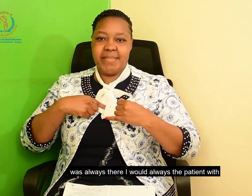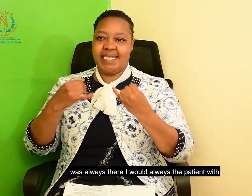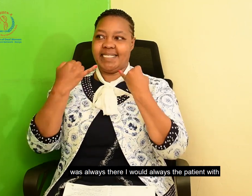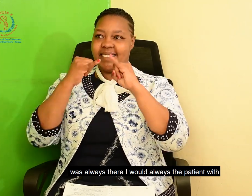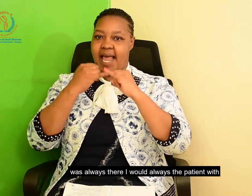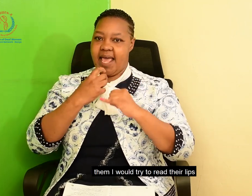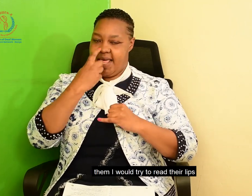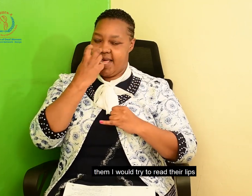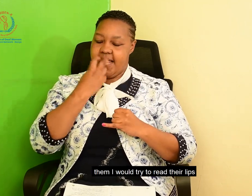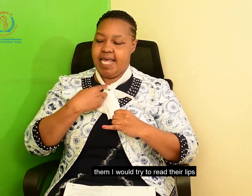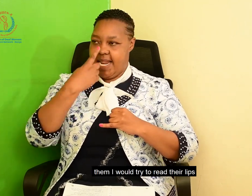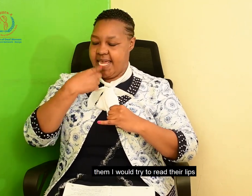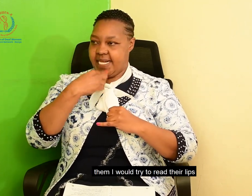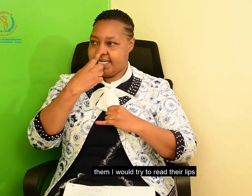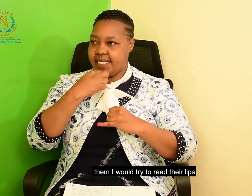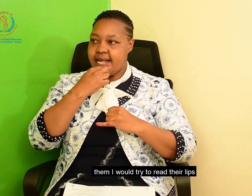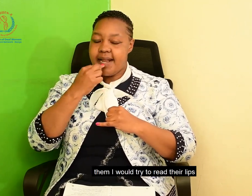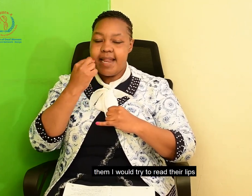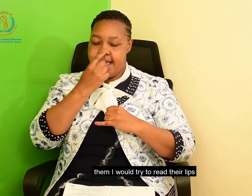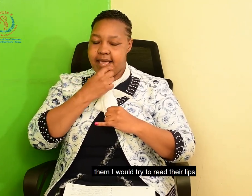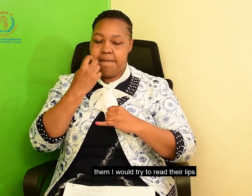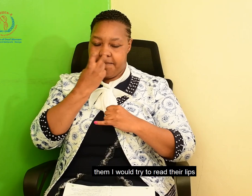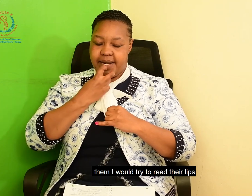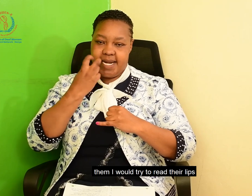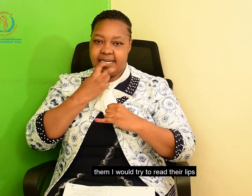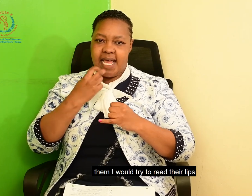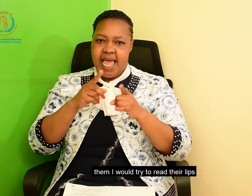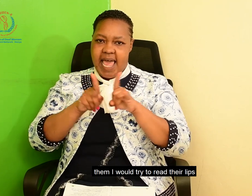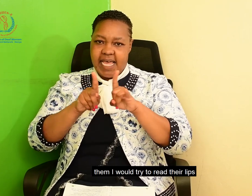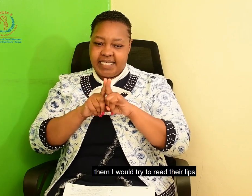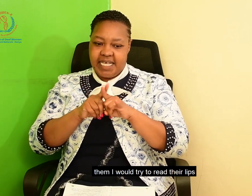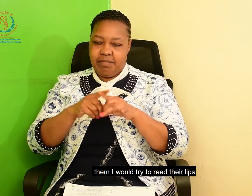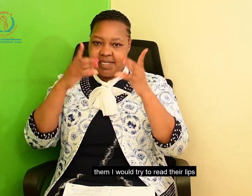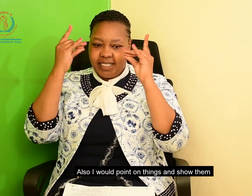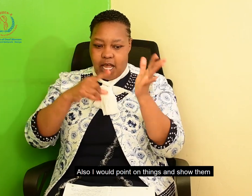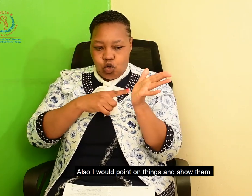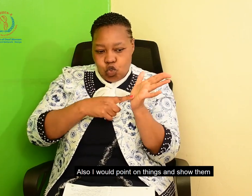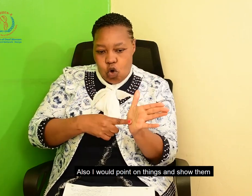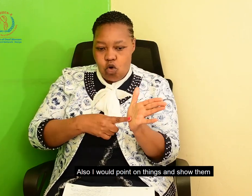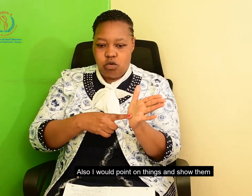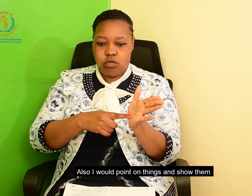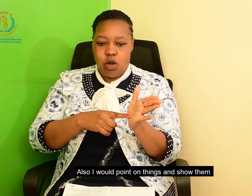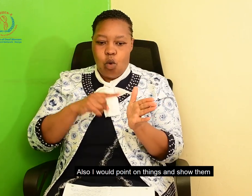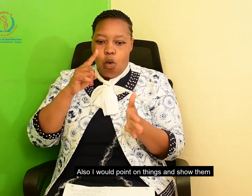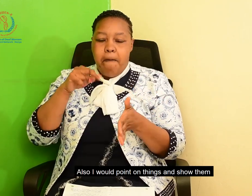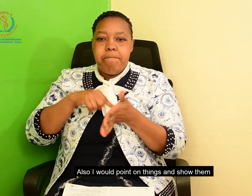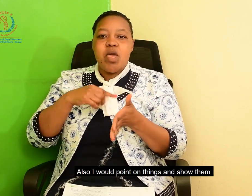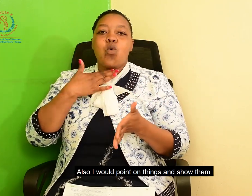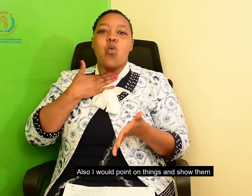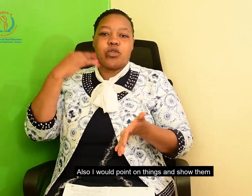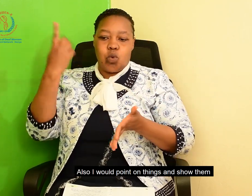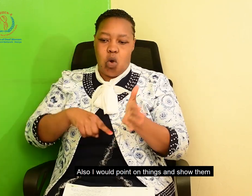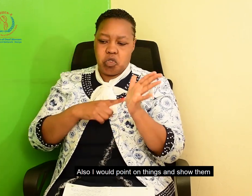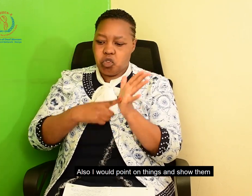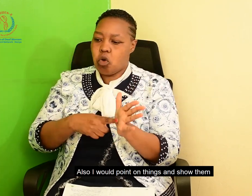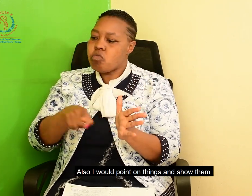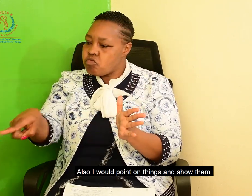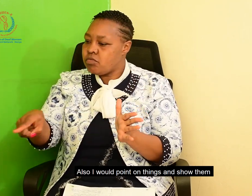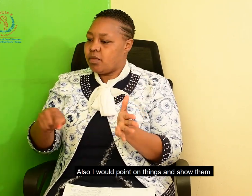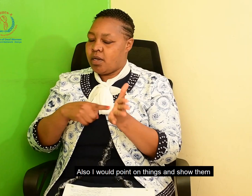patient with them. would try to read their lips, and also, I would, like, point on things. I would show